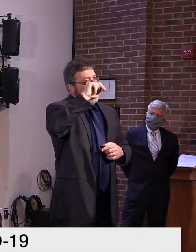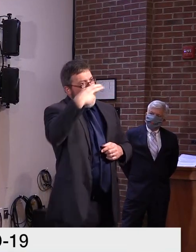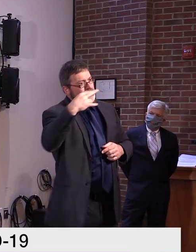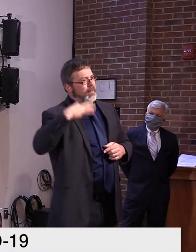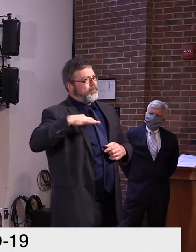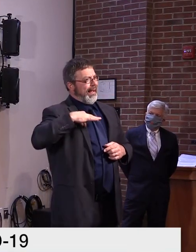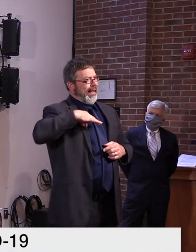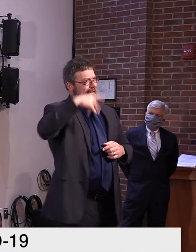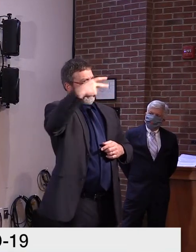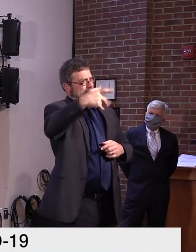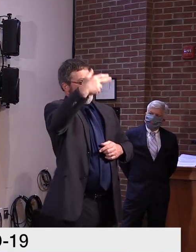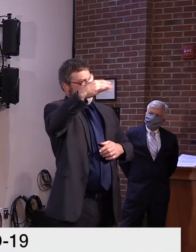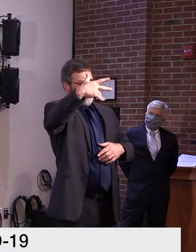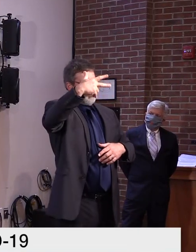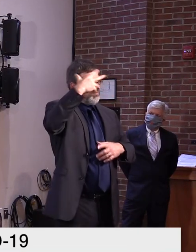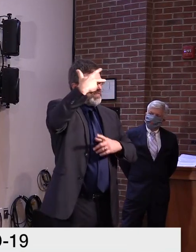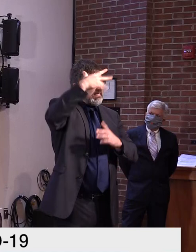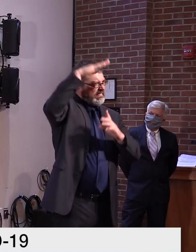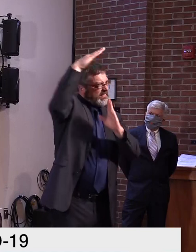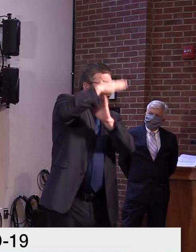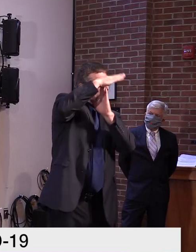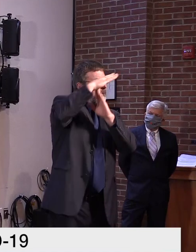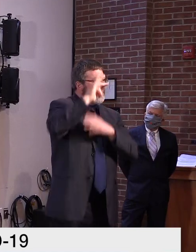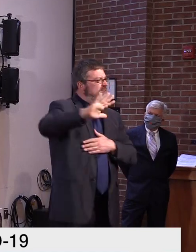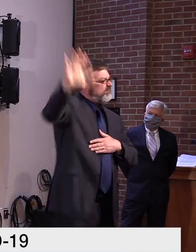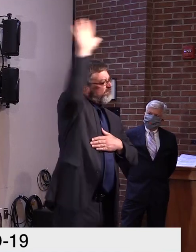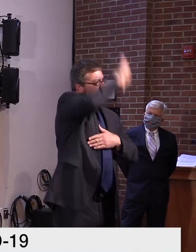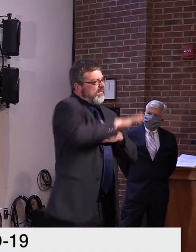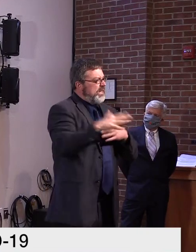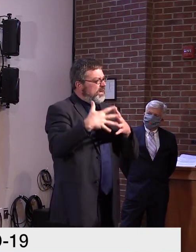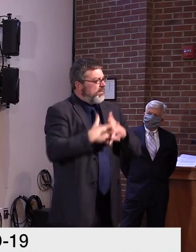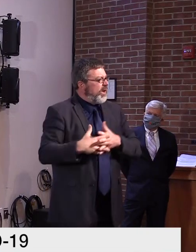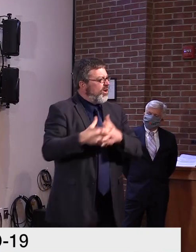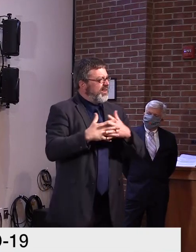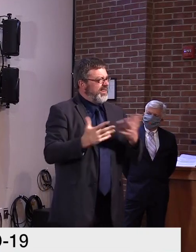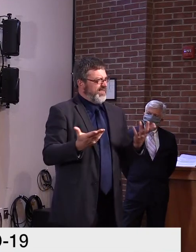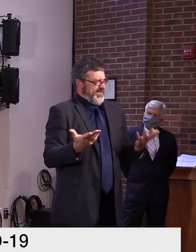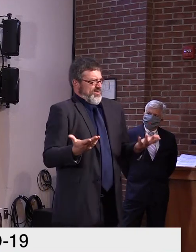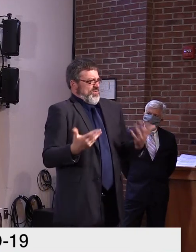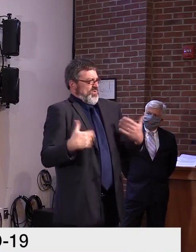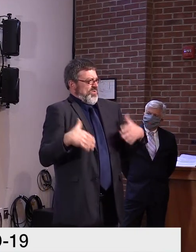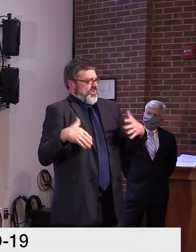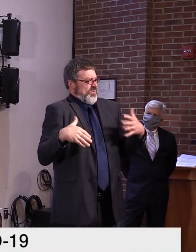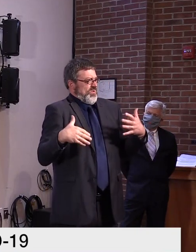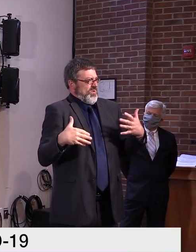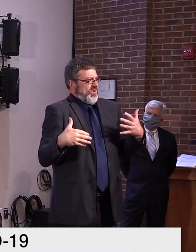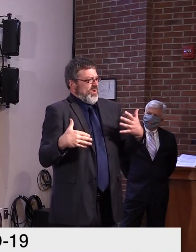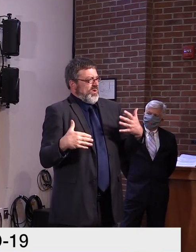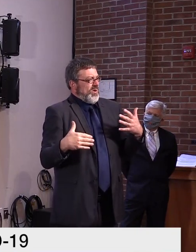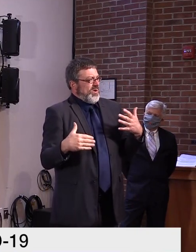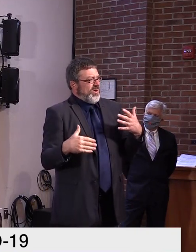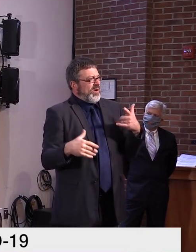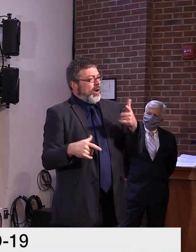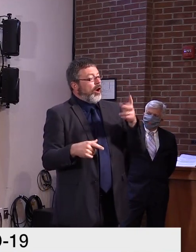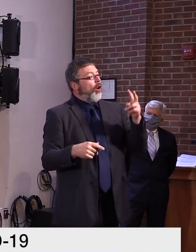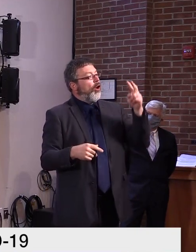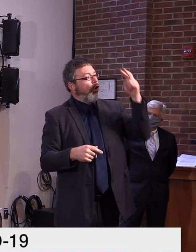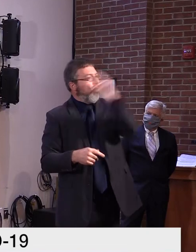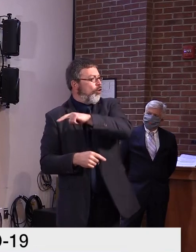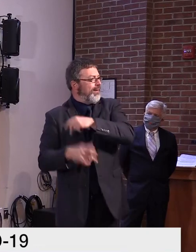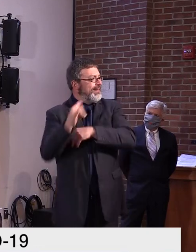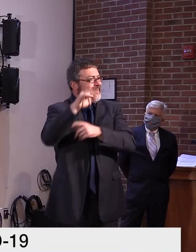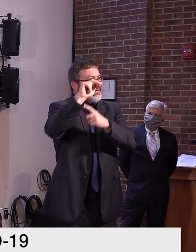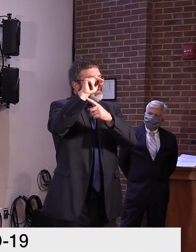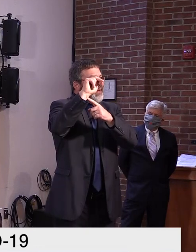kind of data at colleges that have closed, at states that have, uh, not closed, but reported large